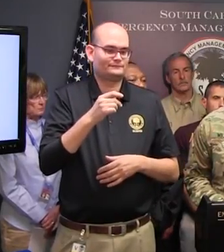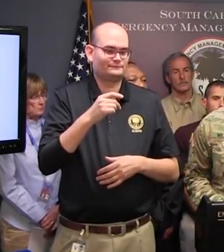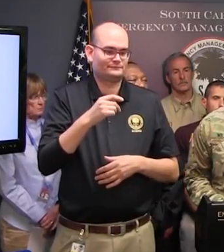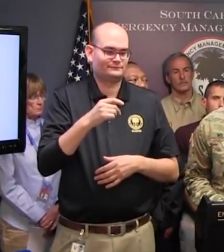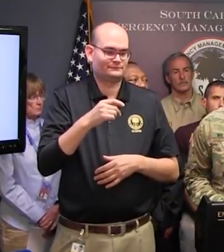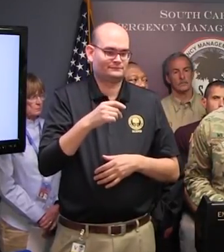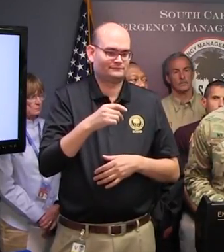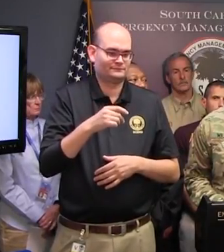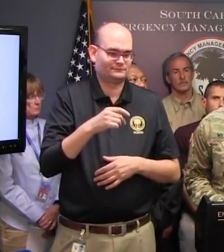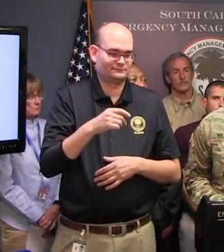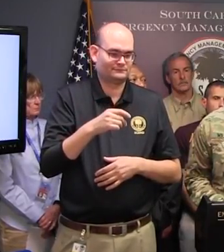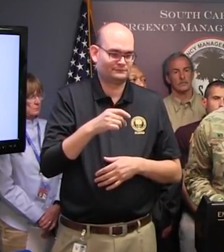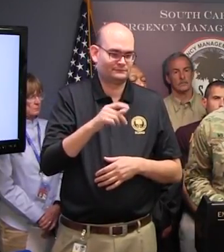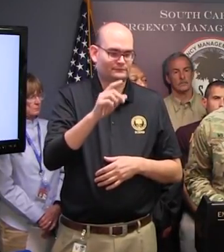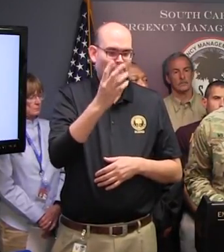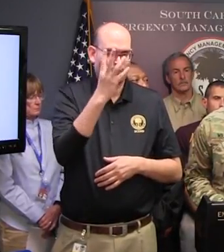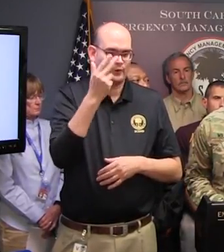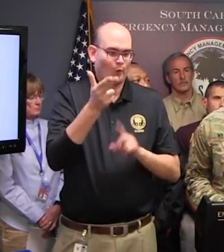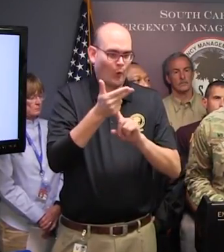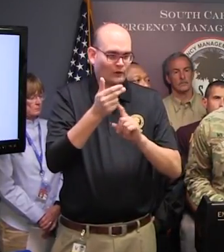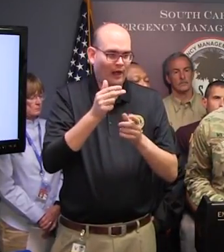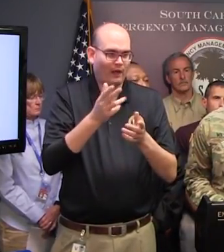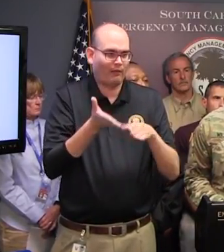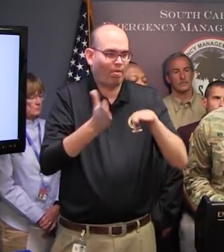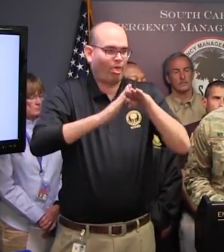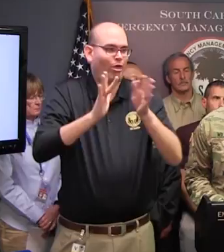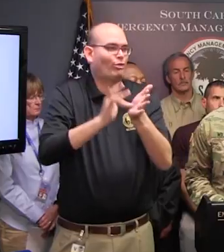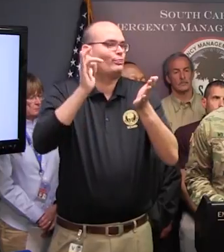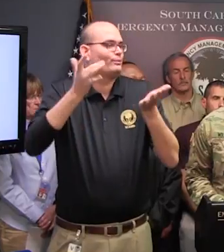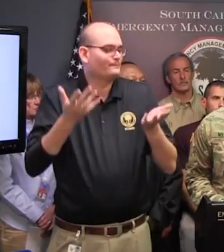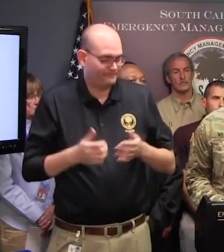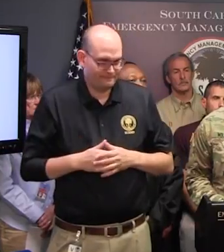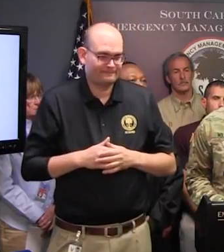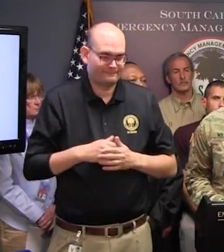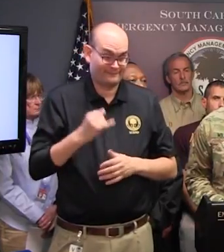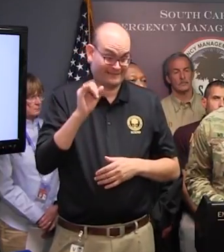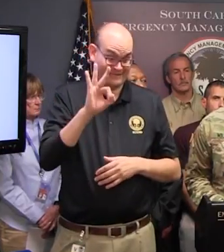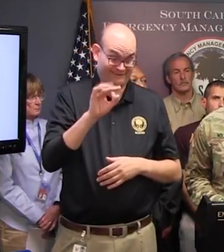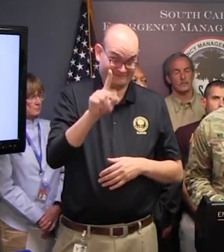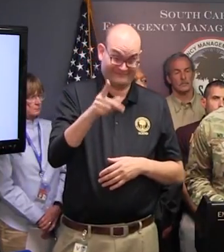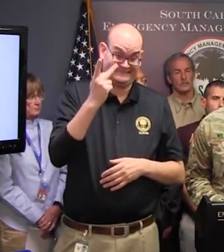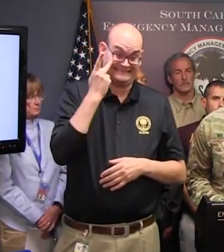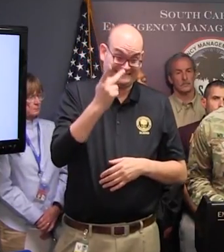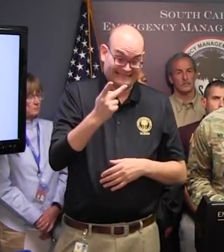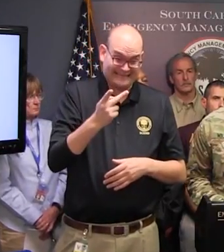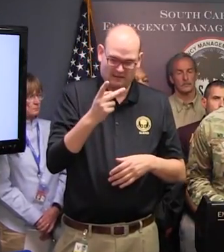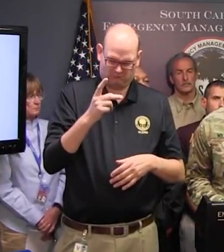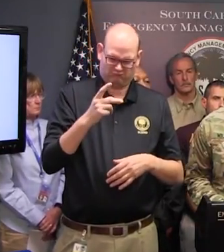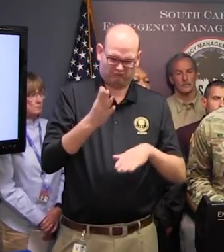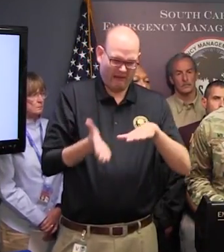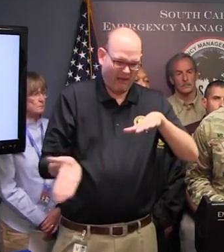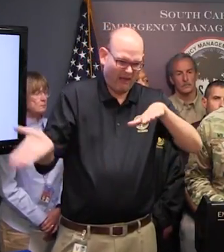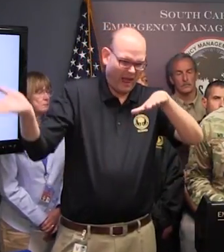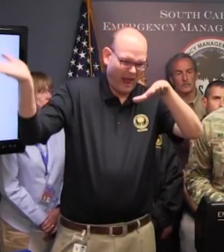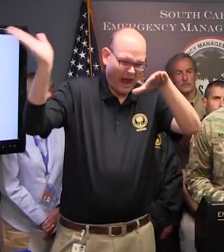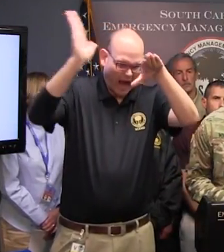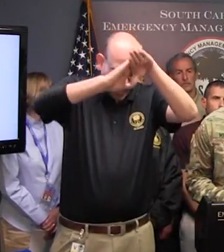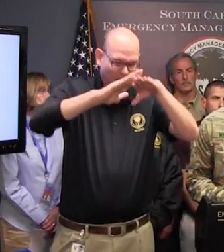If you witness something you believe to be price gouging, you can contact our office at scag.gov,